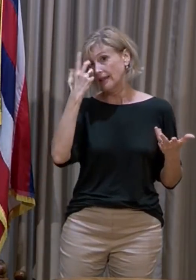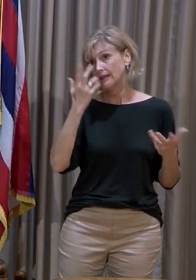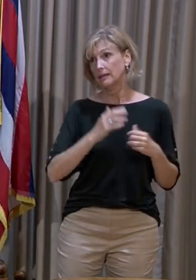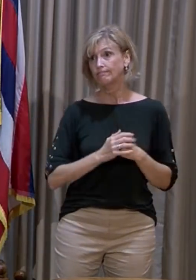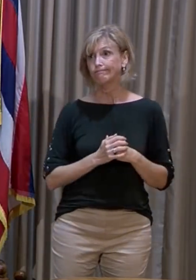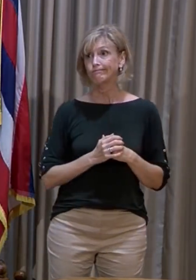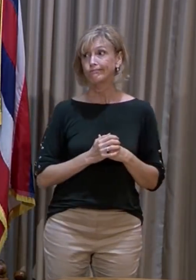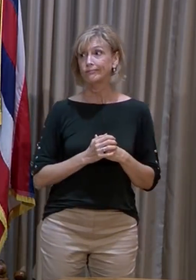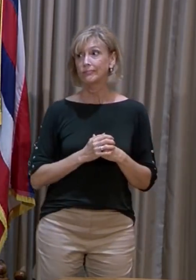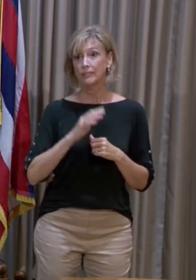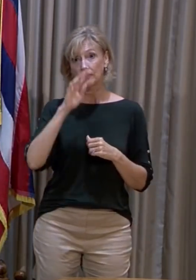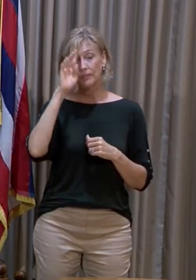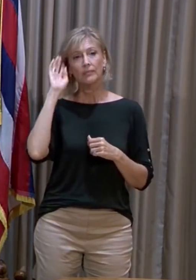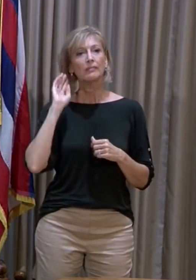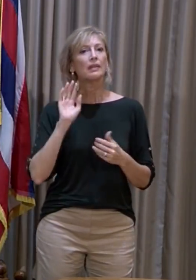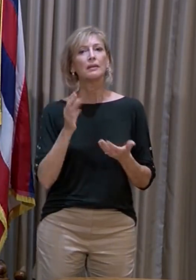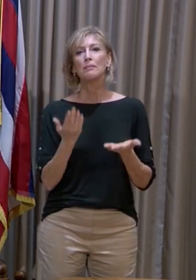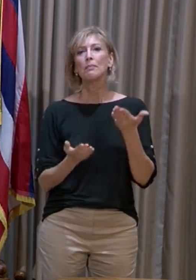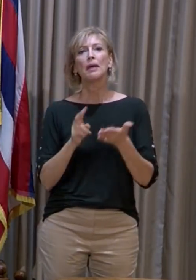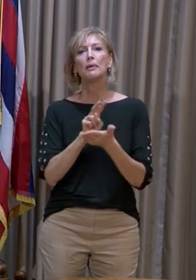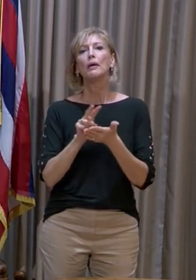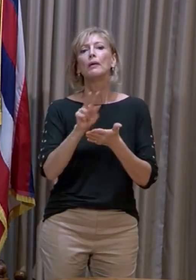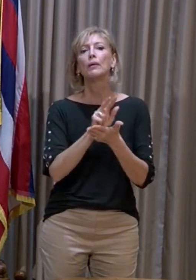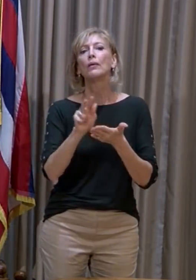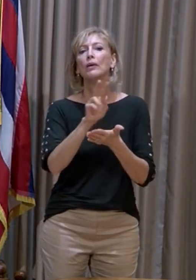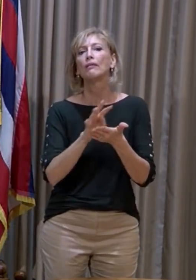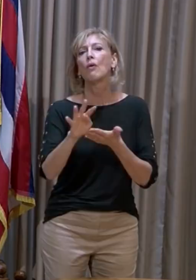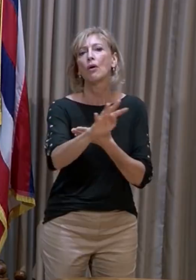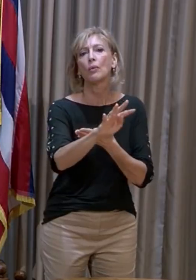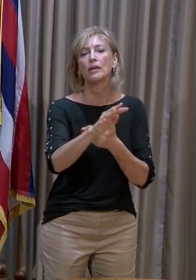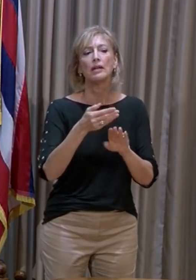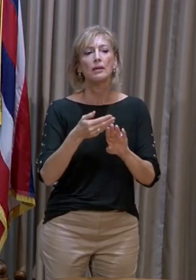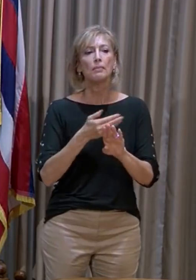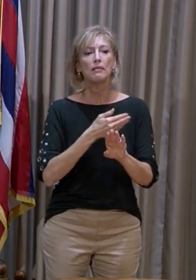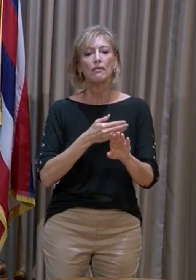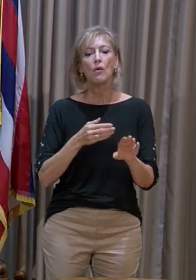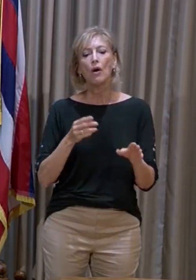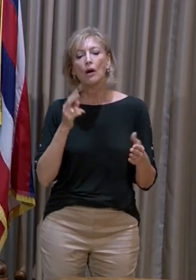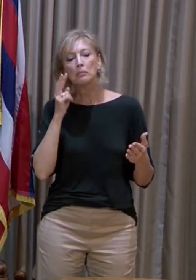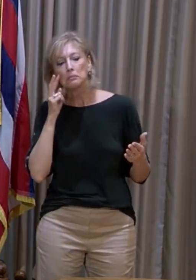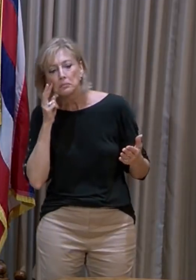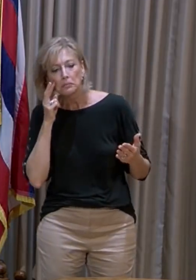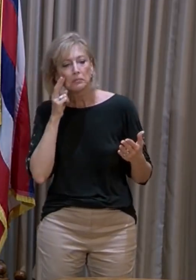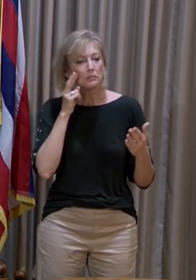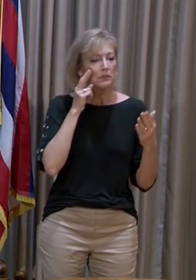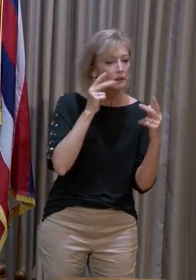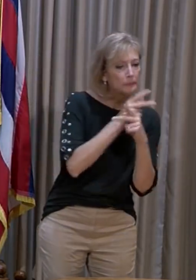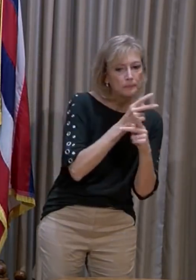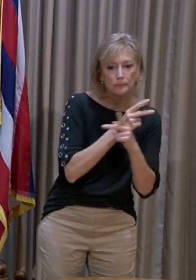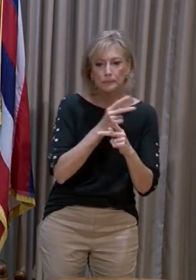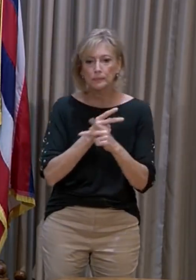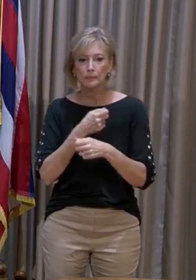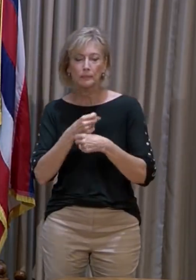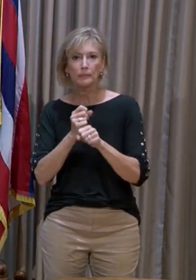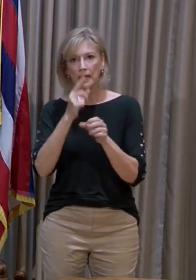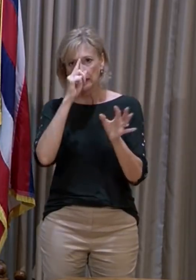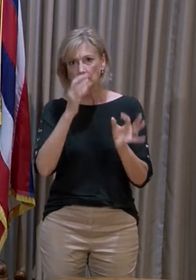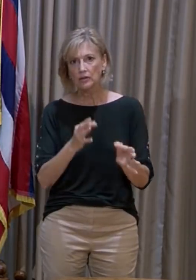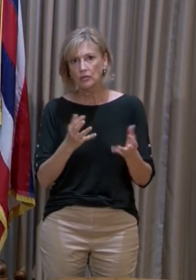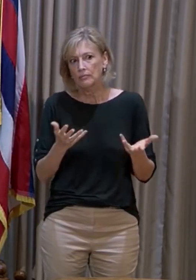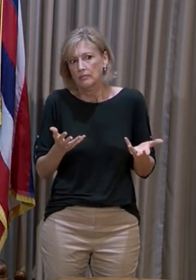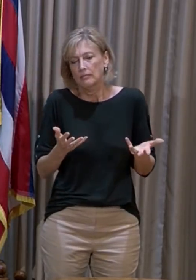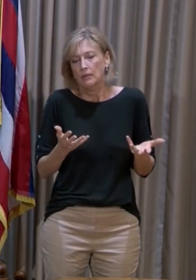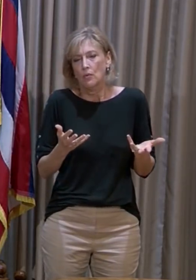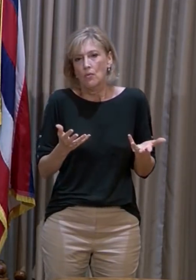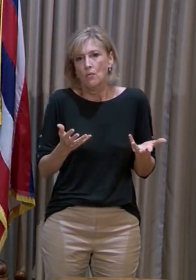is at least several weeks away before we can assess where we are and make a determination about at what